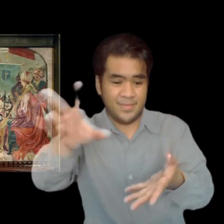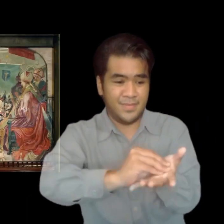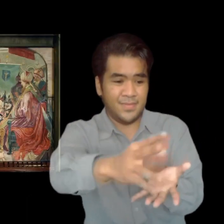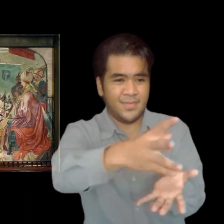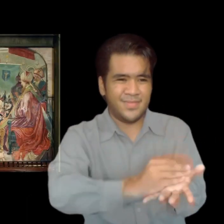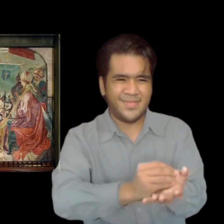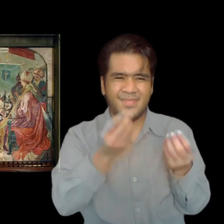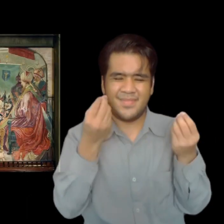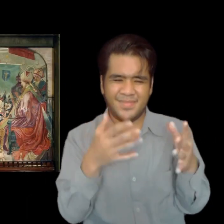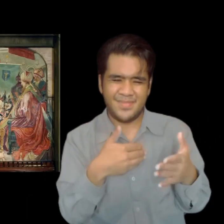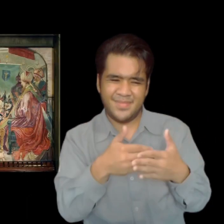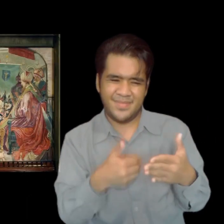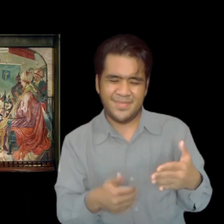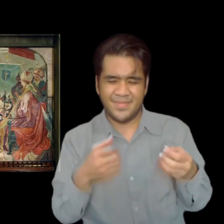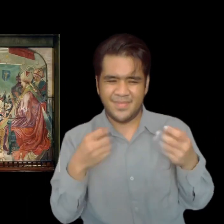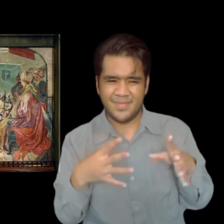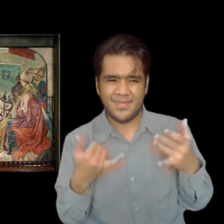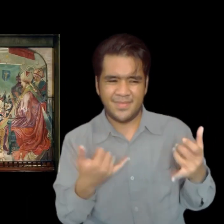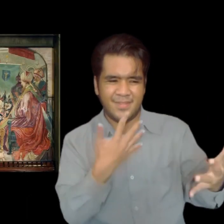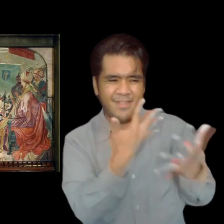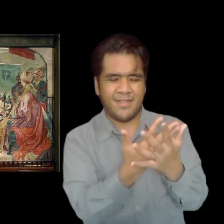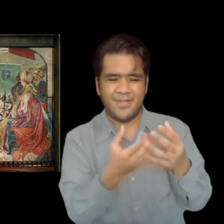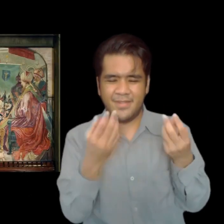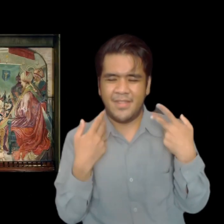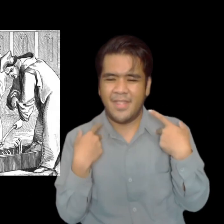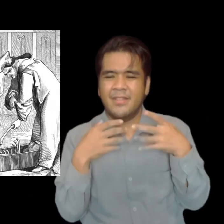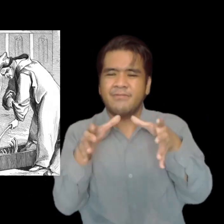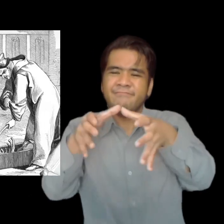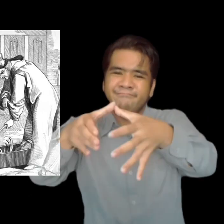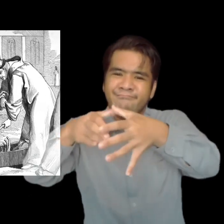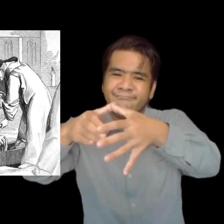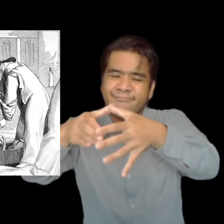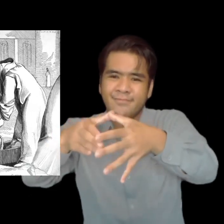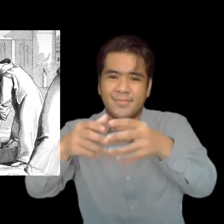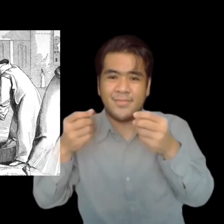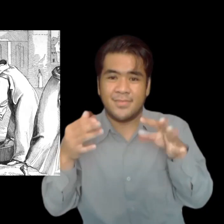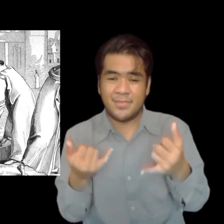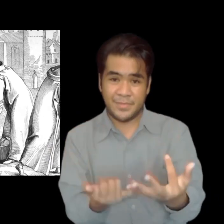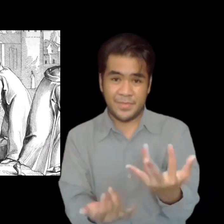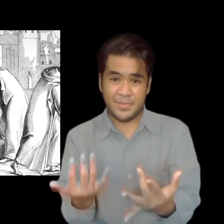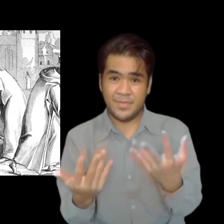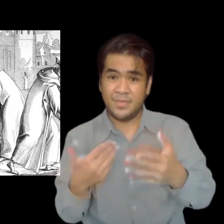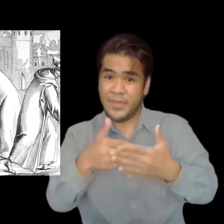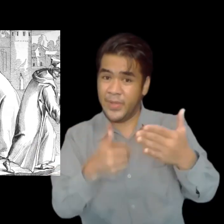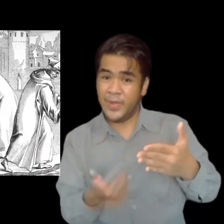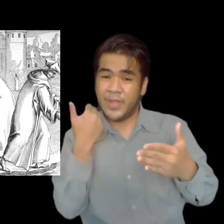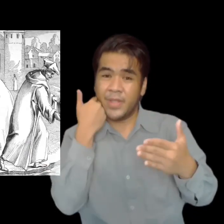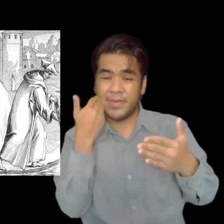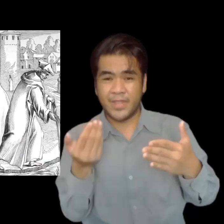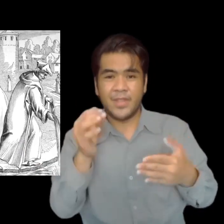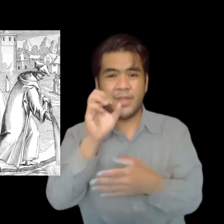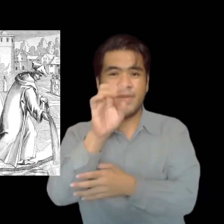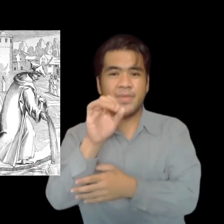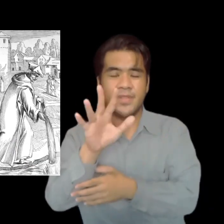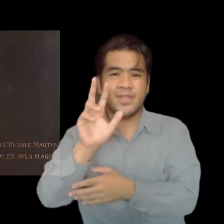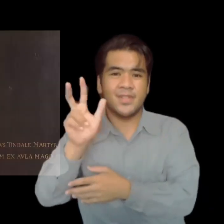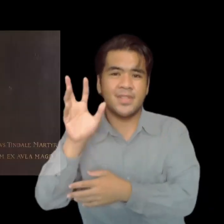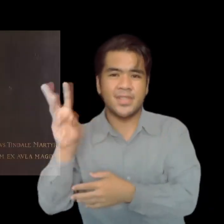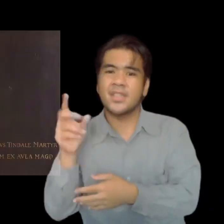he was still condemned by the Catholic Church as a heretic, and they dug up his remains to burn them and throw them into the river. Another one of